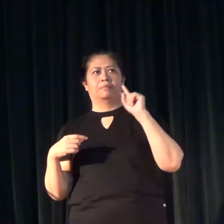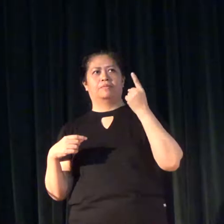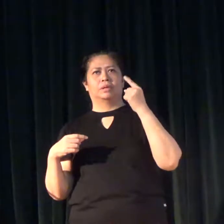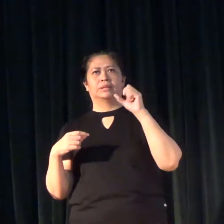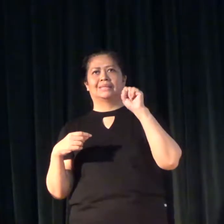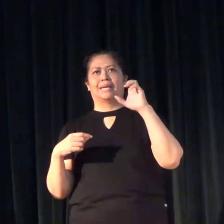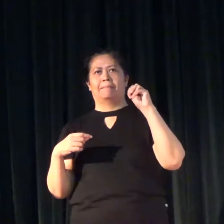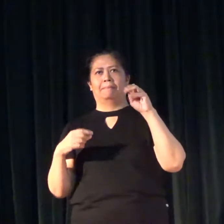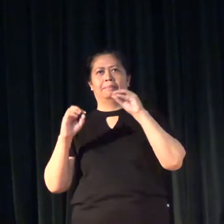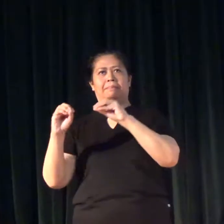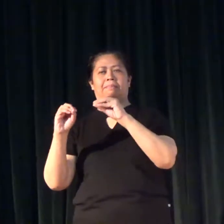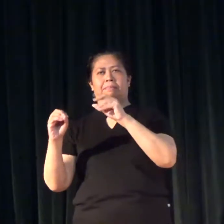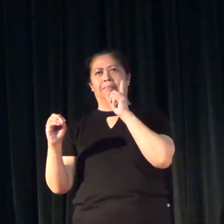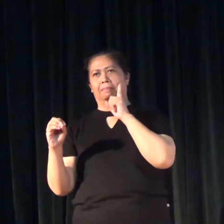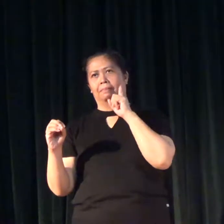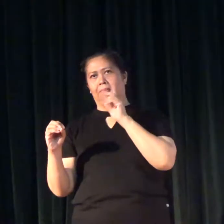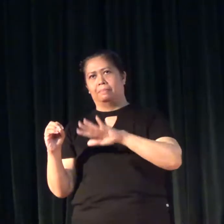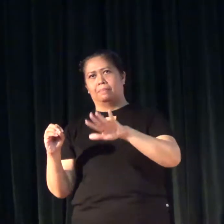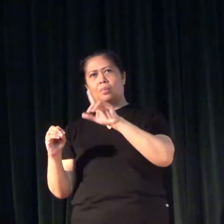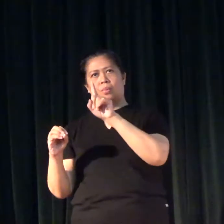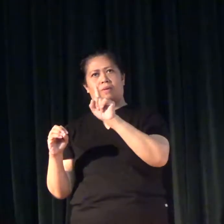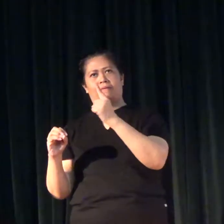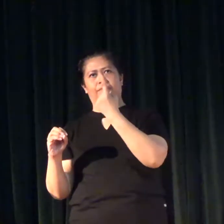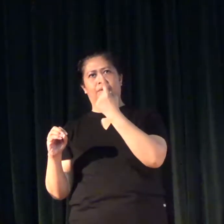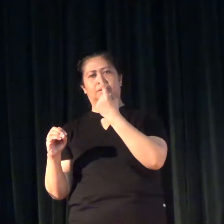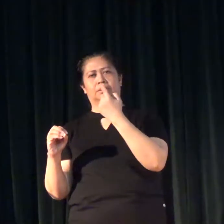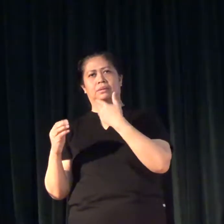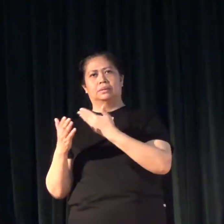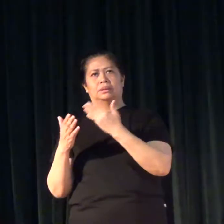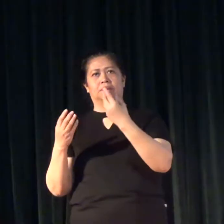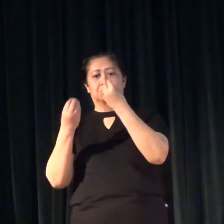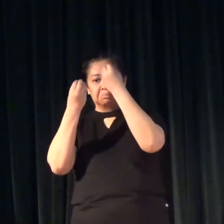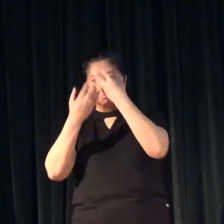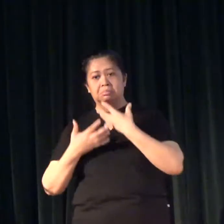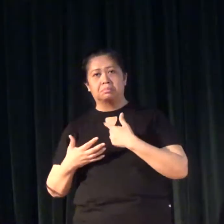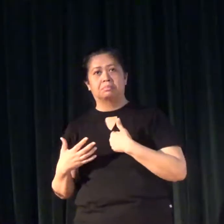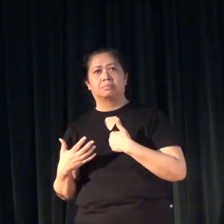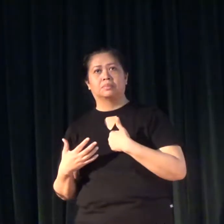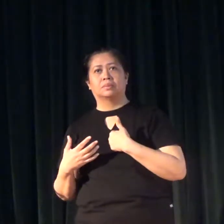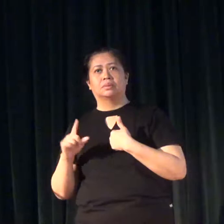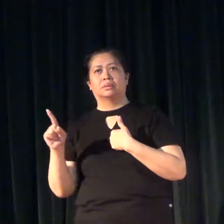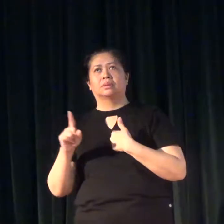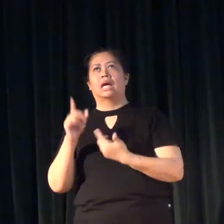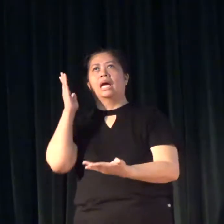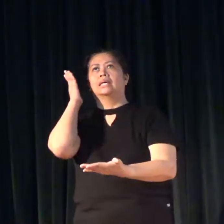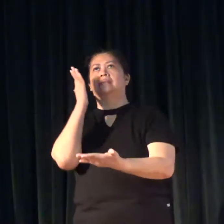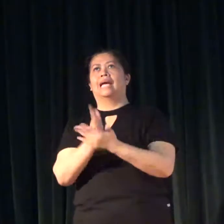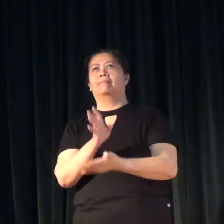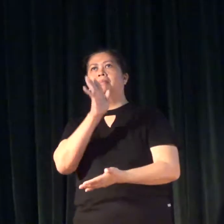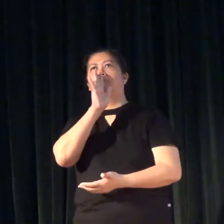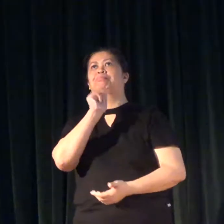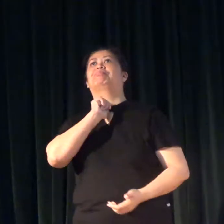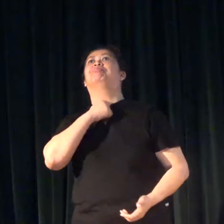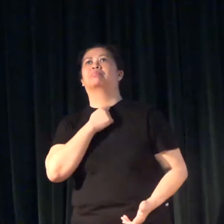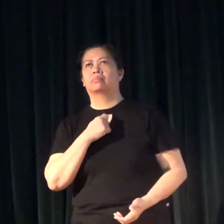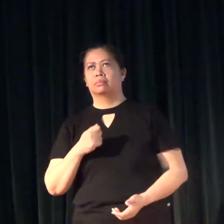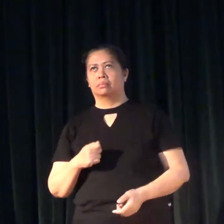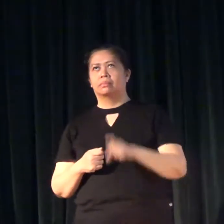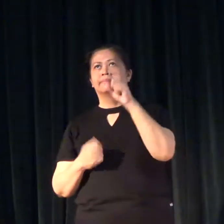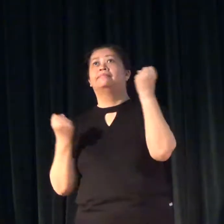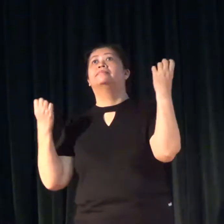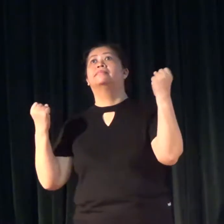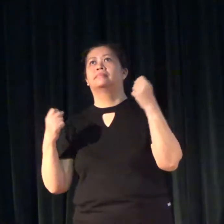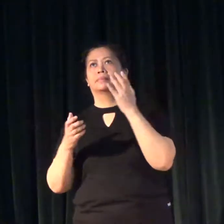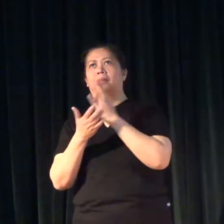semester teaching them, one of the first things that they told me was stop speaking and signing